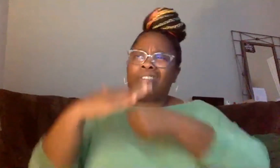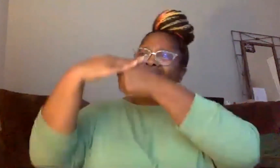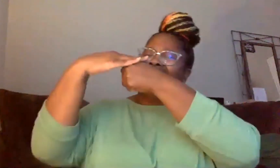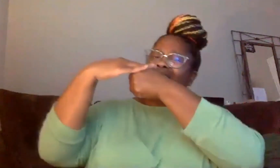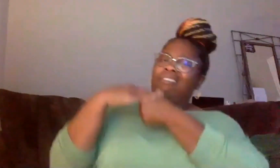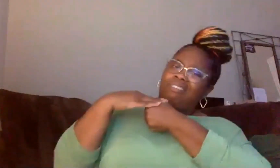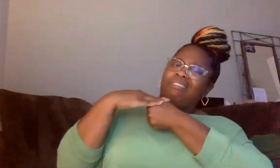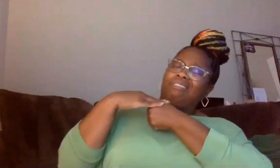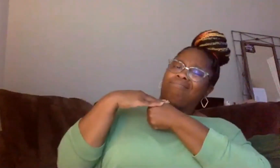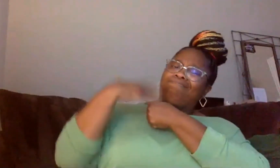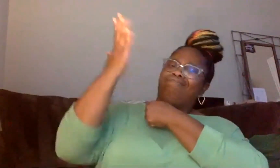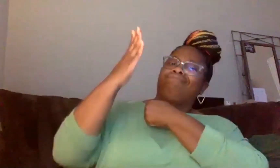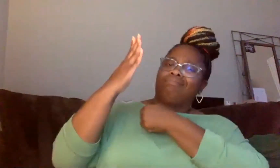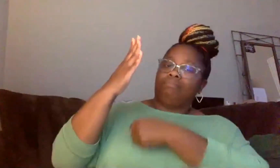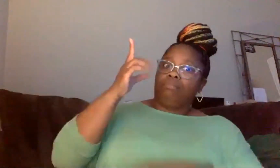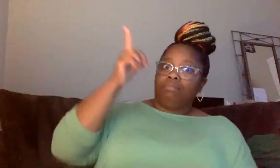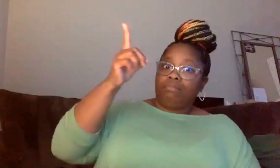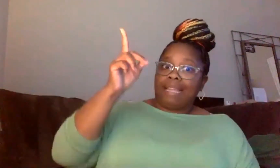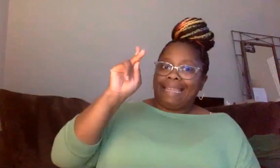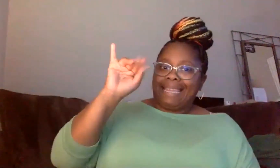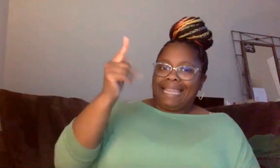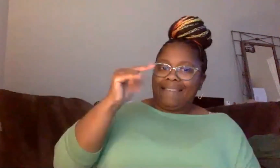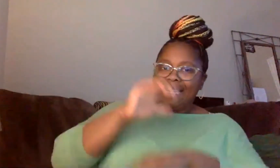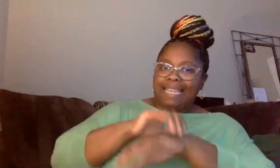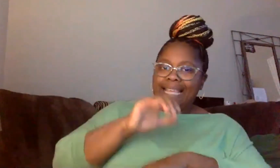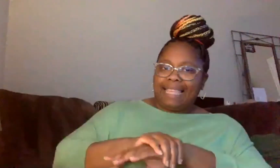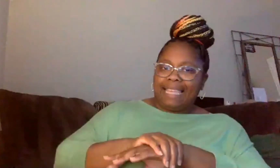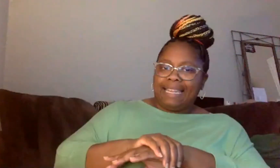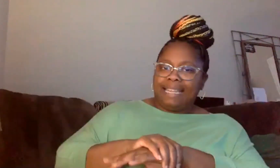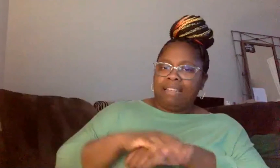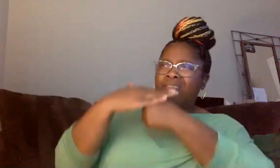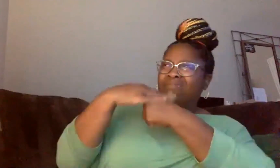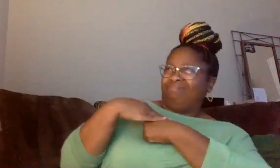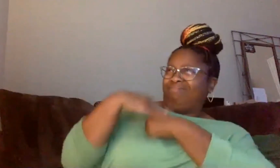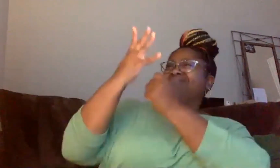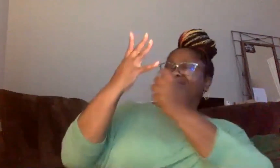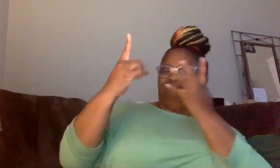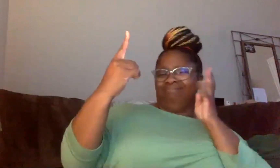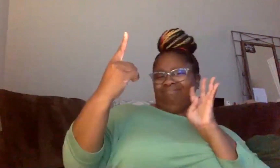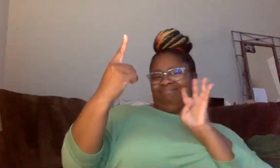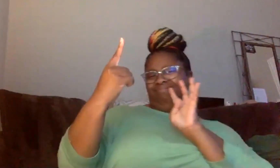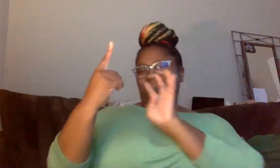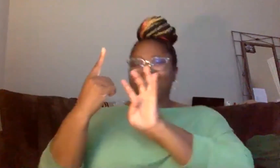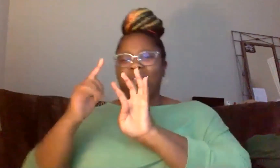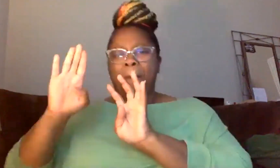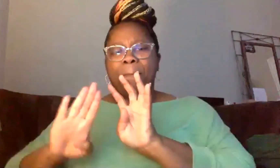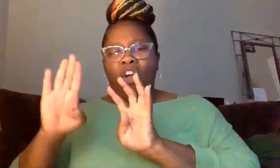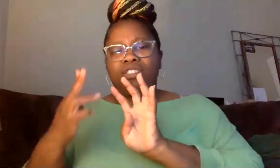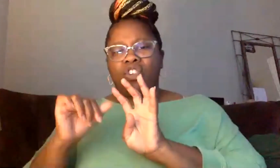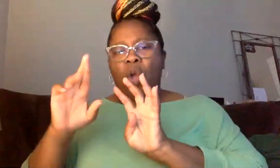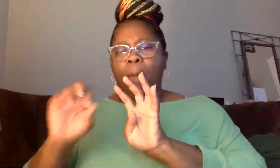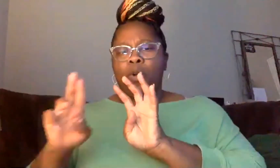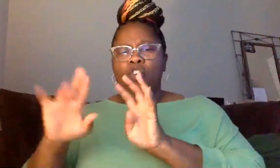England, so they stormed the Boston Harbor, attacked the ships, did what would be in today's dollar,